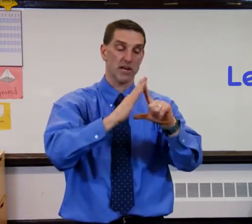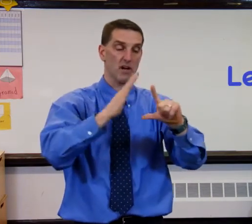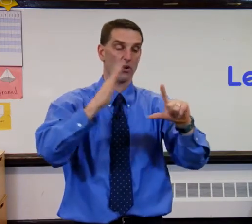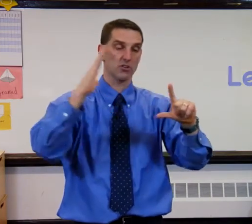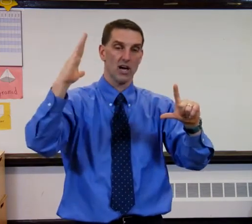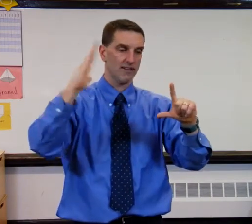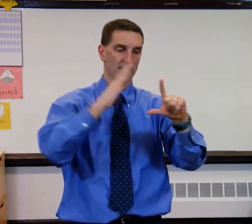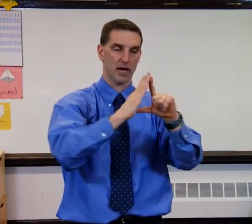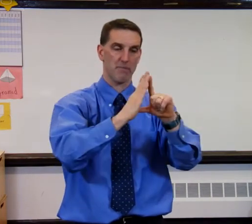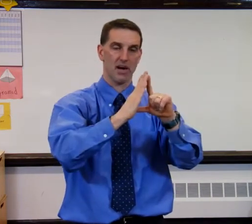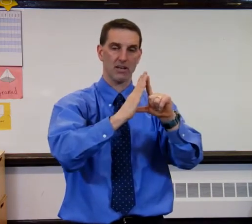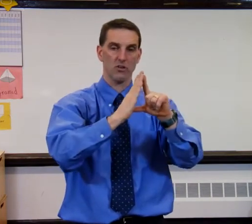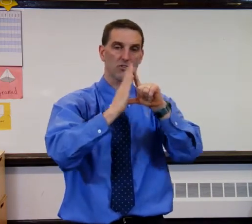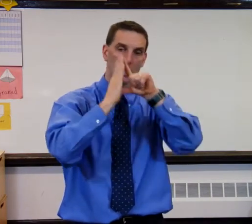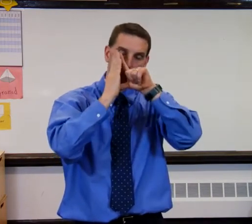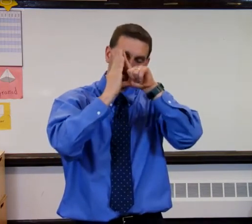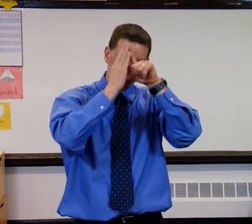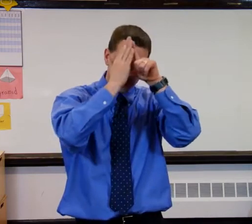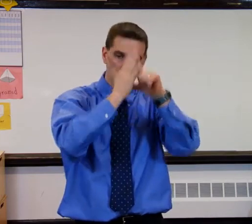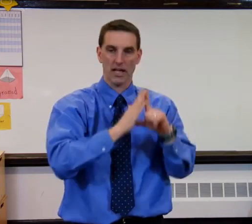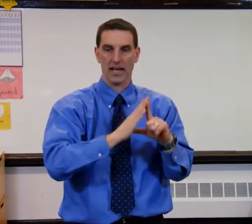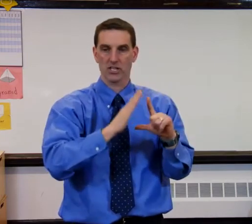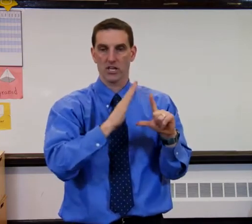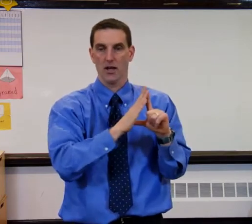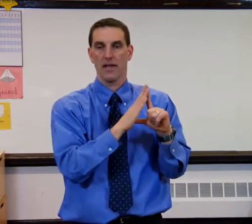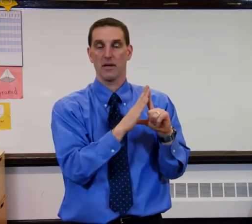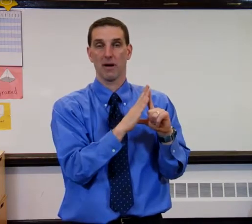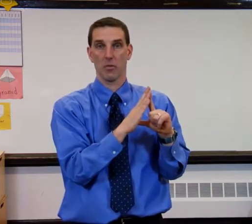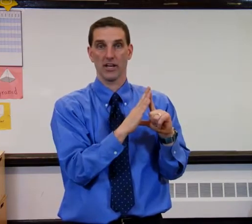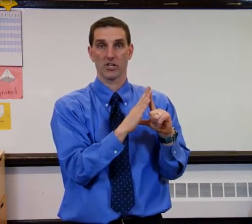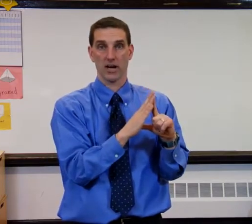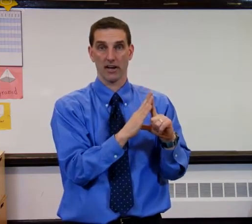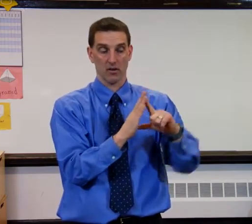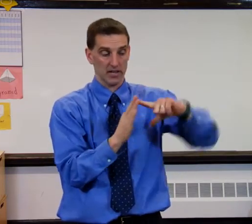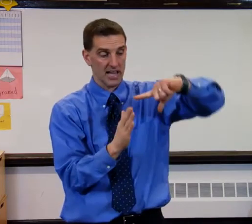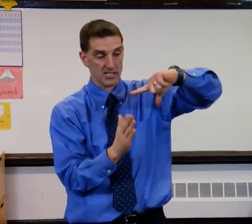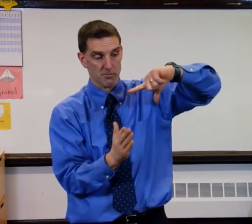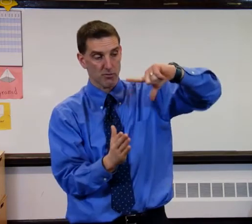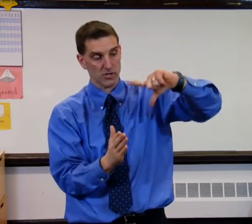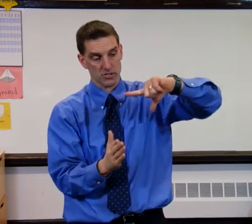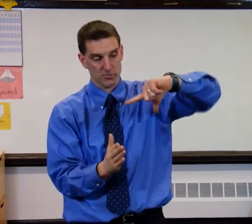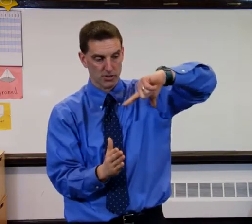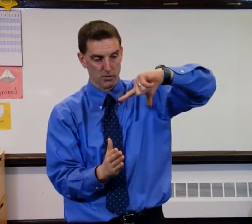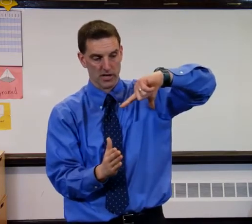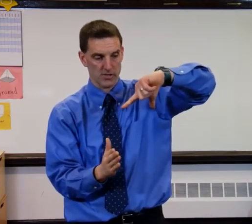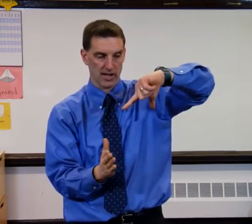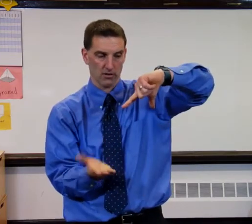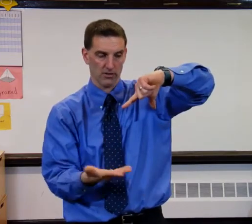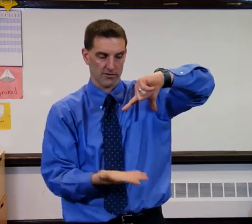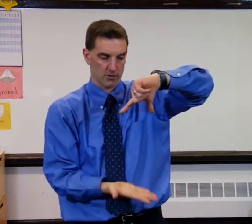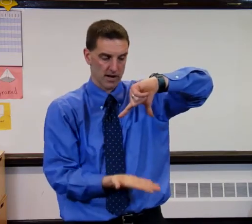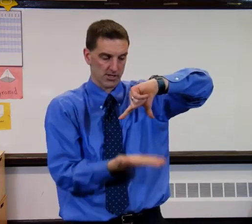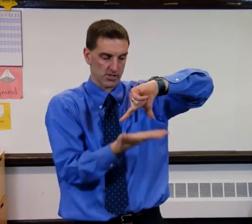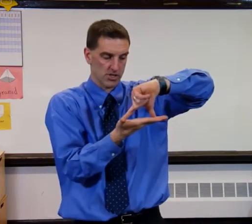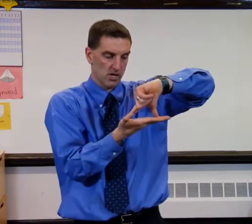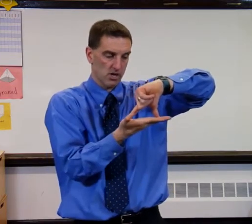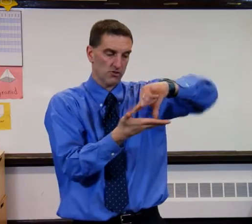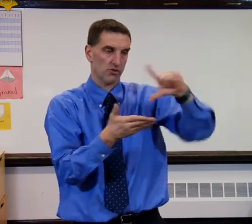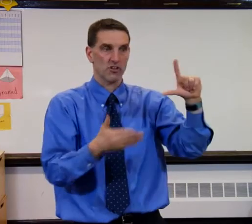nose, I've got the hypotenuse and two legs in my right triangle. And again, it's important to put the right triangle in different directions, so it's not